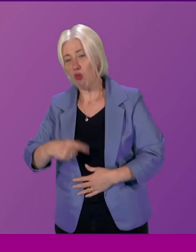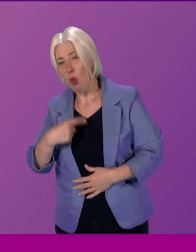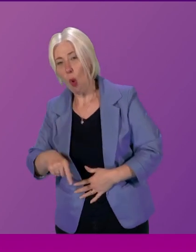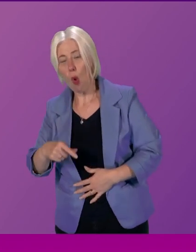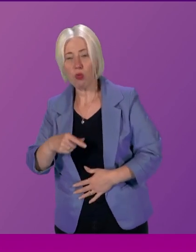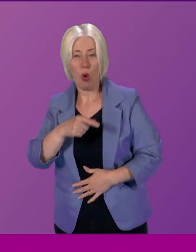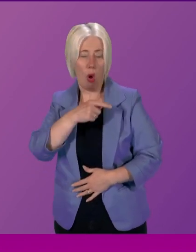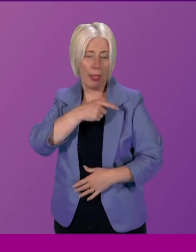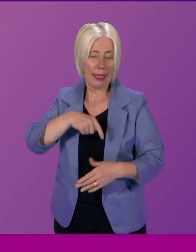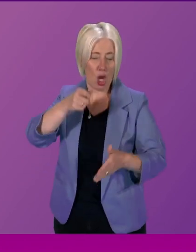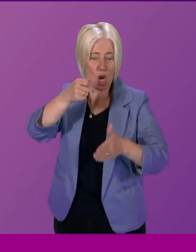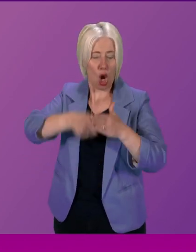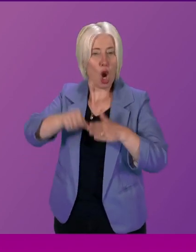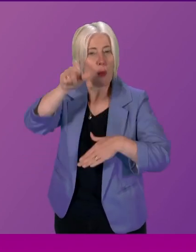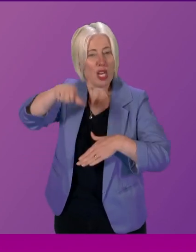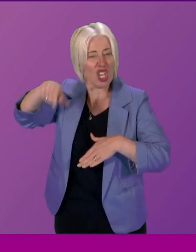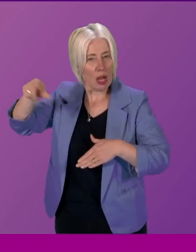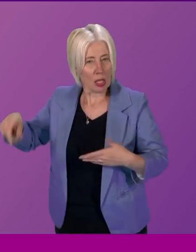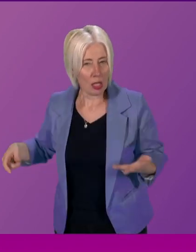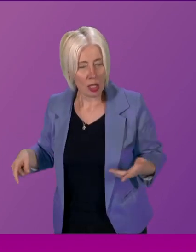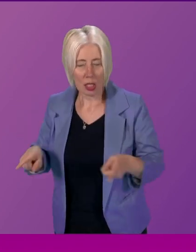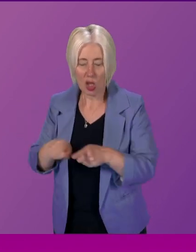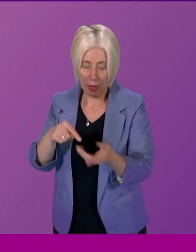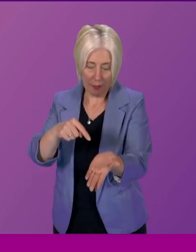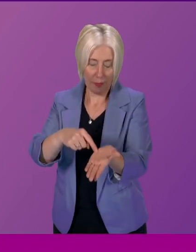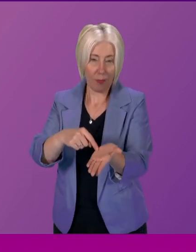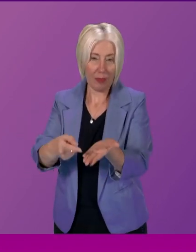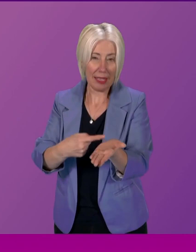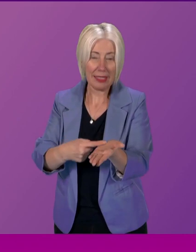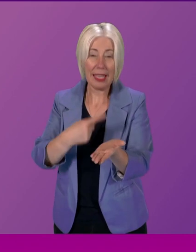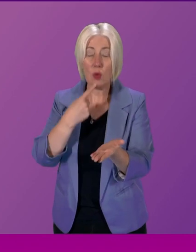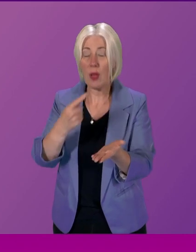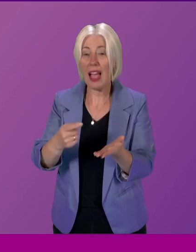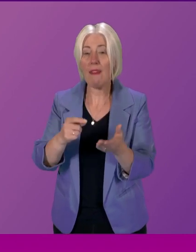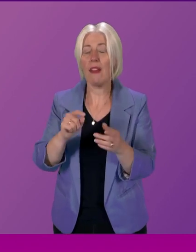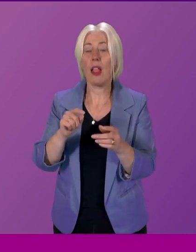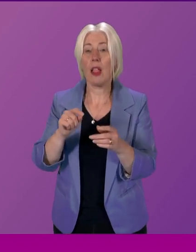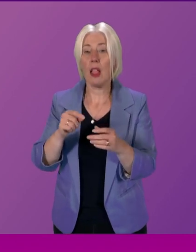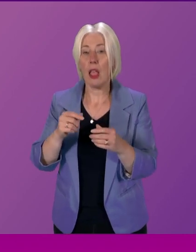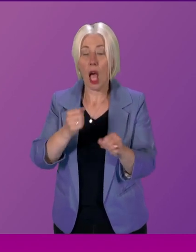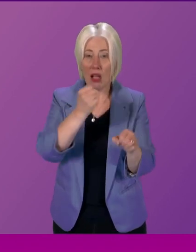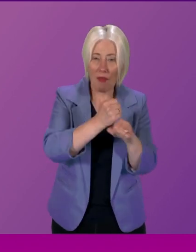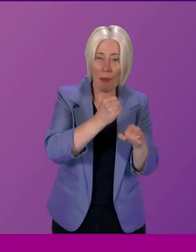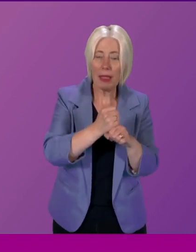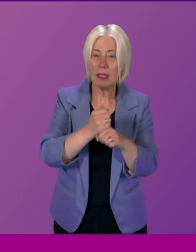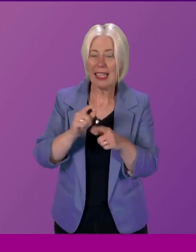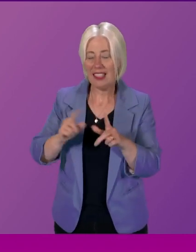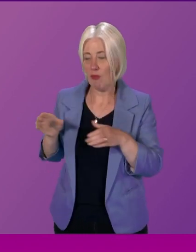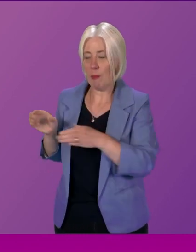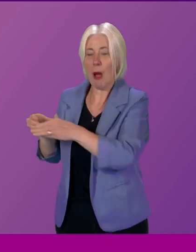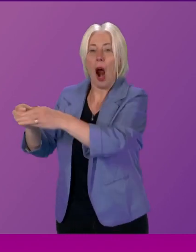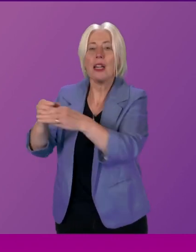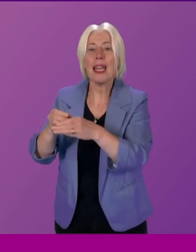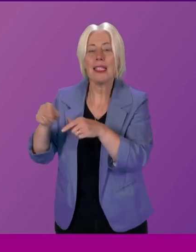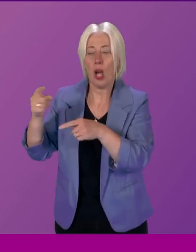commissioners moving on the report notes that legislation required government and cross-party commitment a common framework